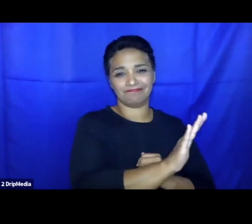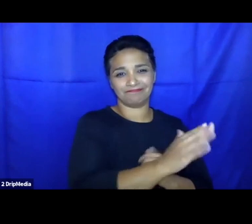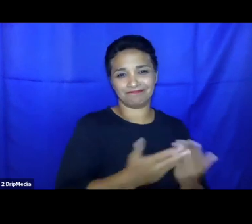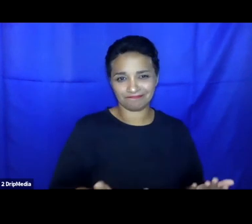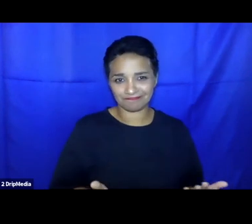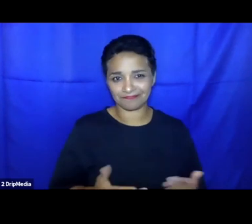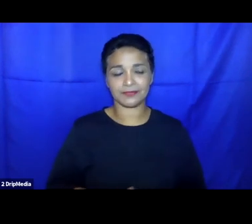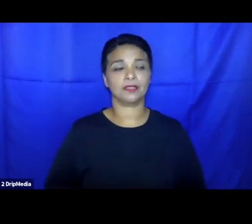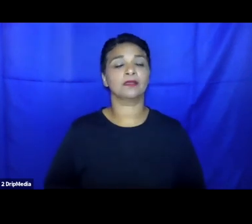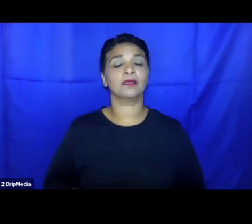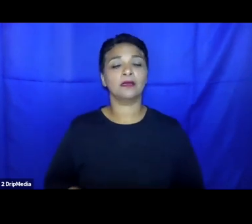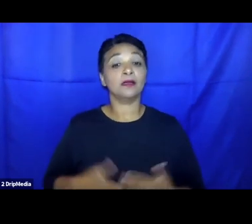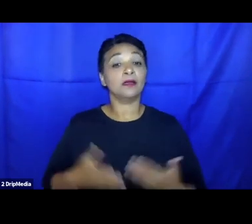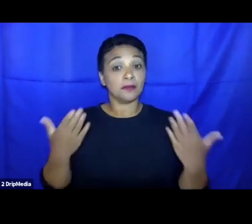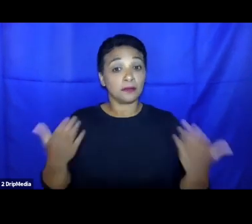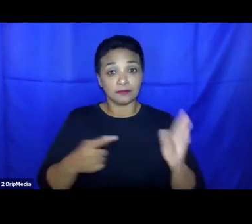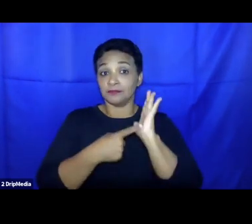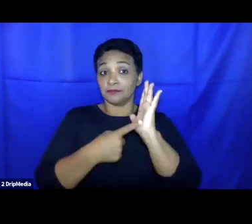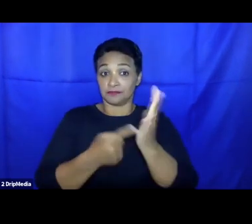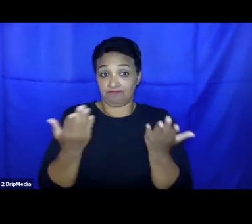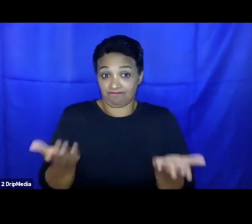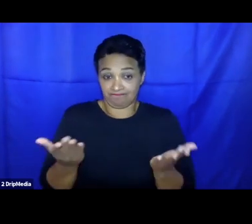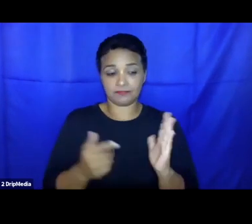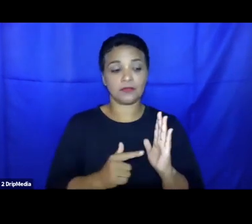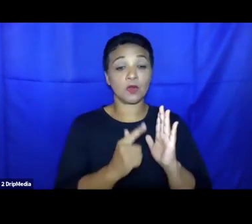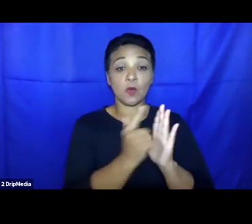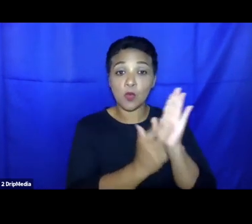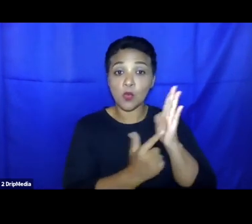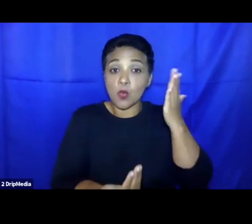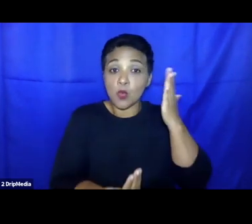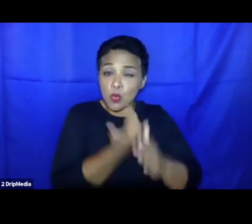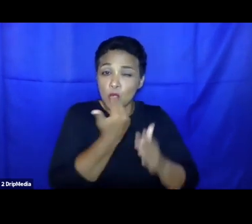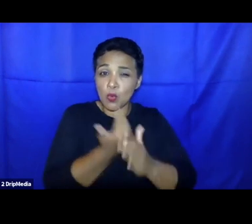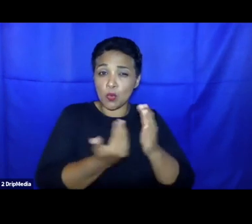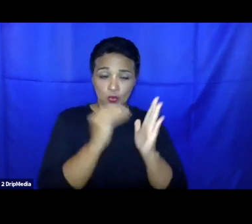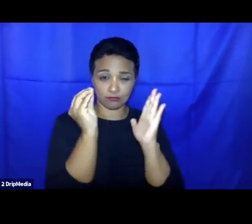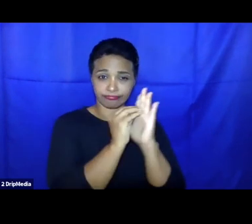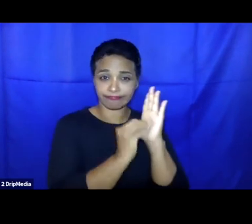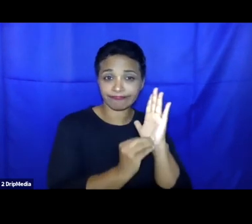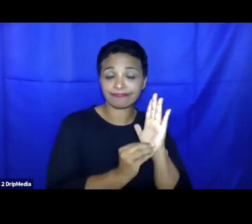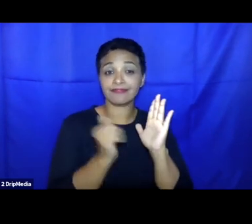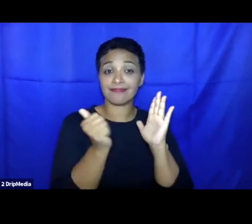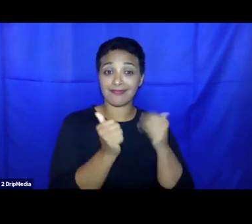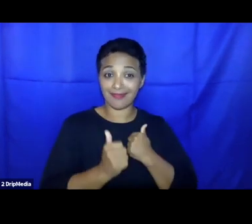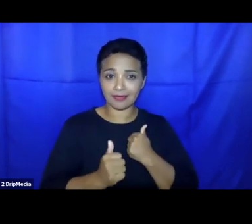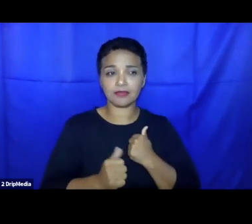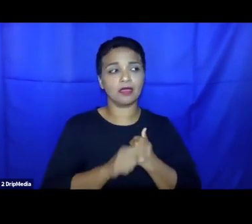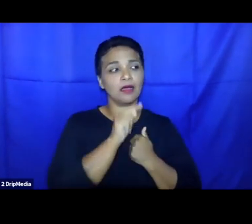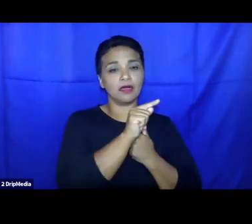And what this demonstrates, and I'll just leave it at this, is the ability of the government to try to pivot to find different ways